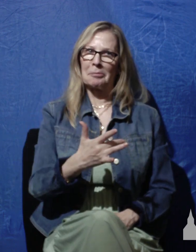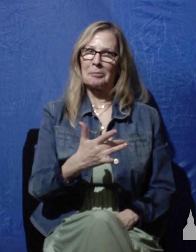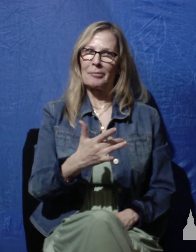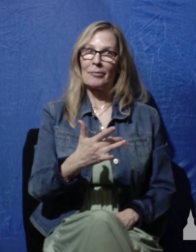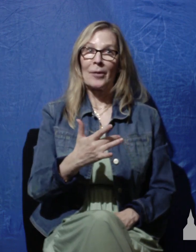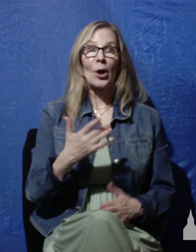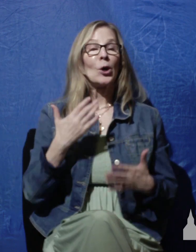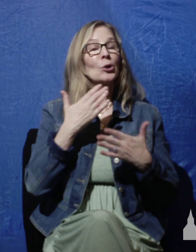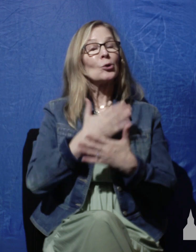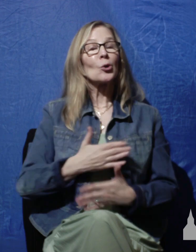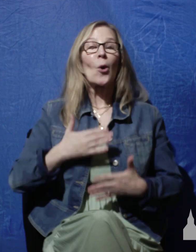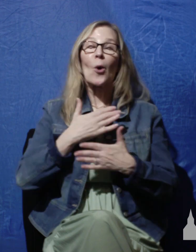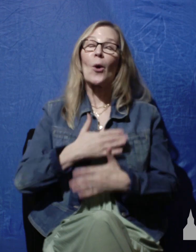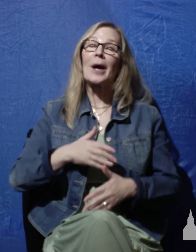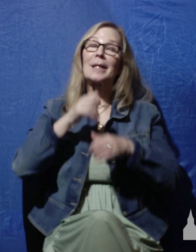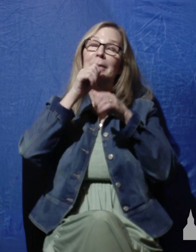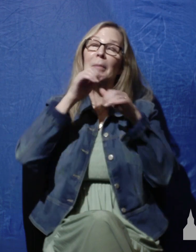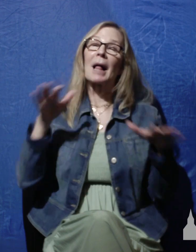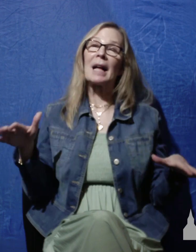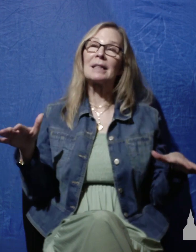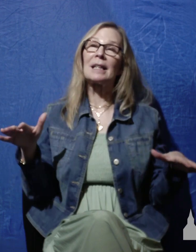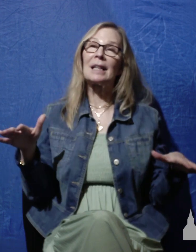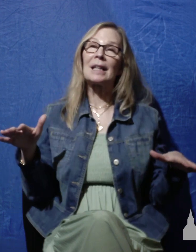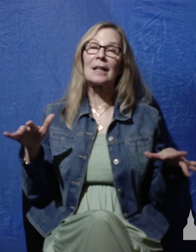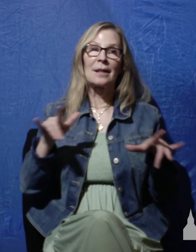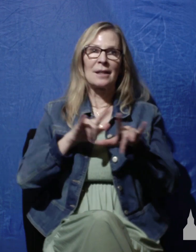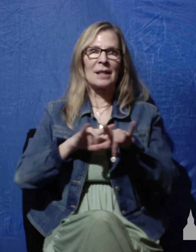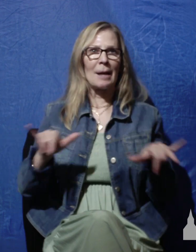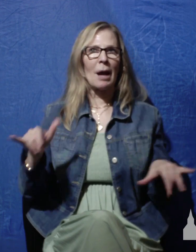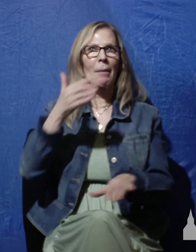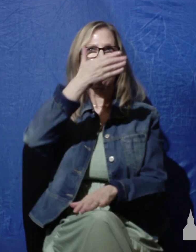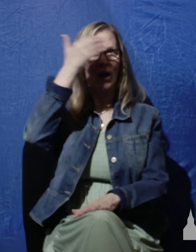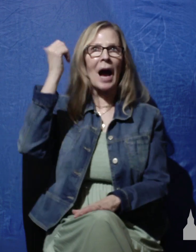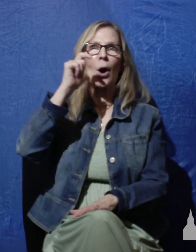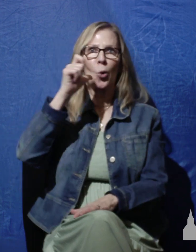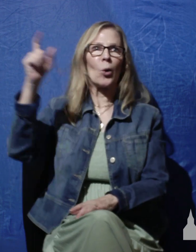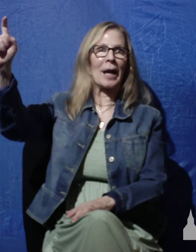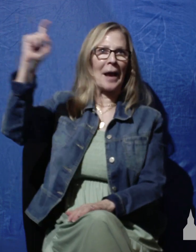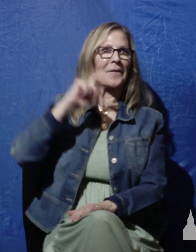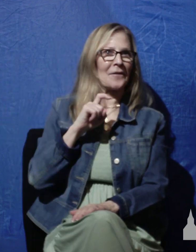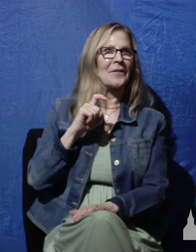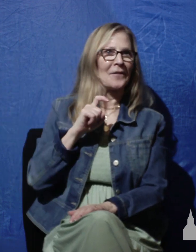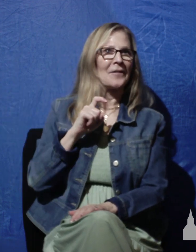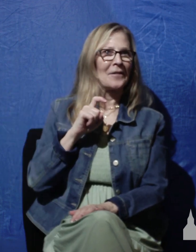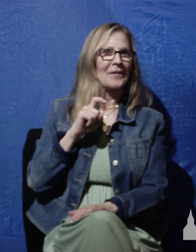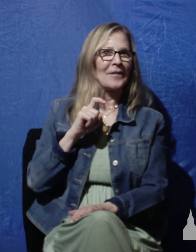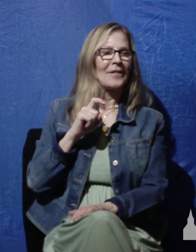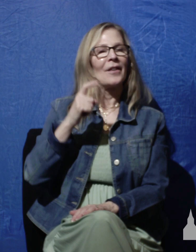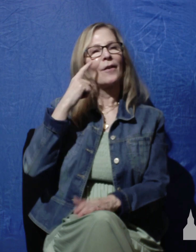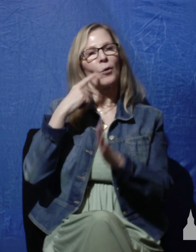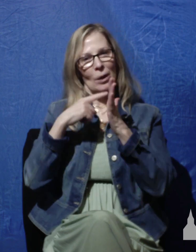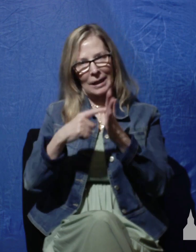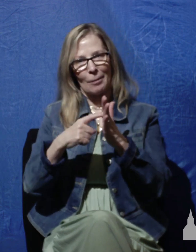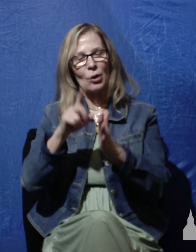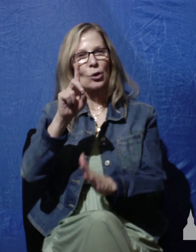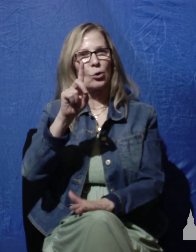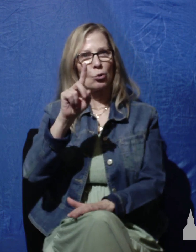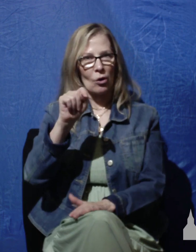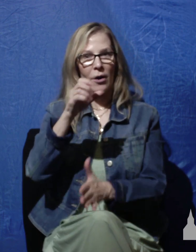enjoy his blessings while at the same time forgetting the one who has blessed us. So for instance, in Deuteronomy chapter 8,